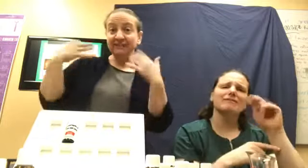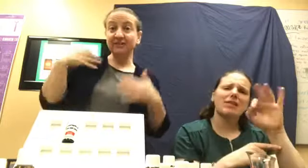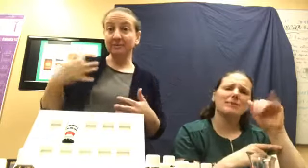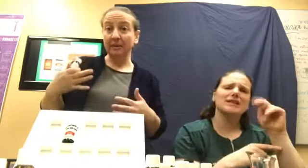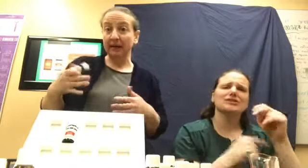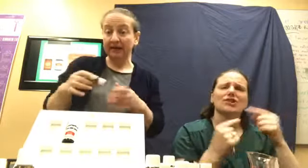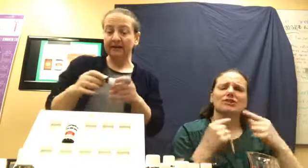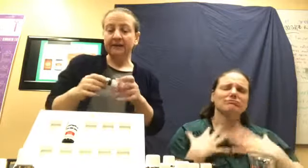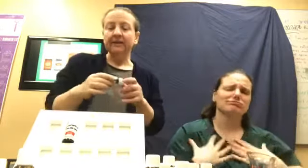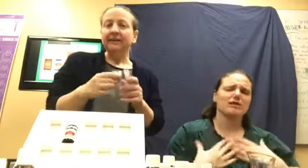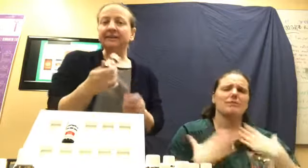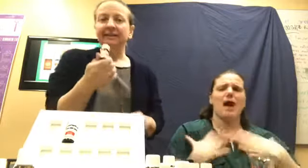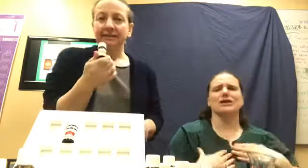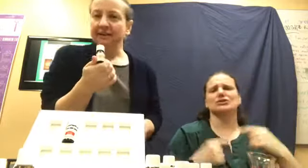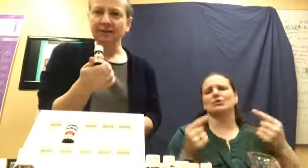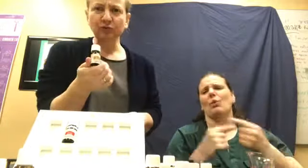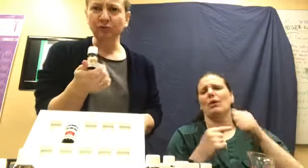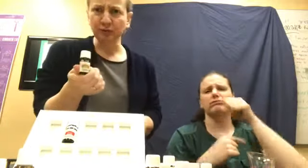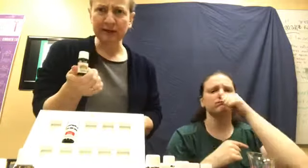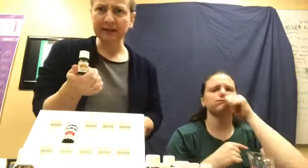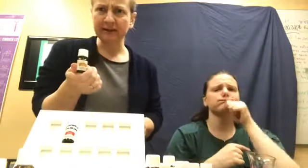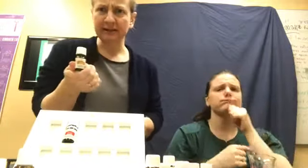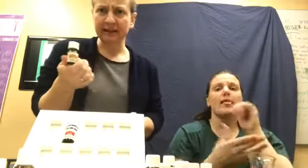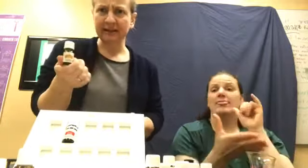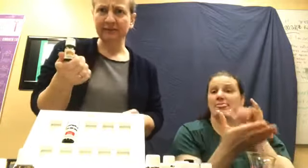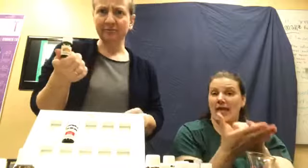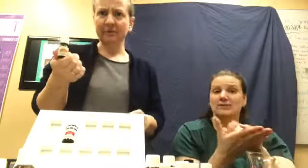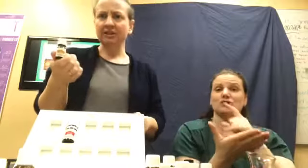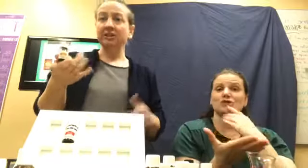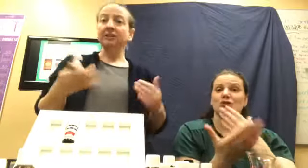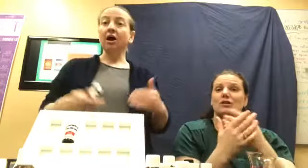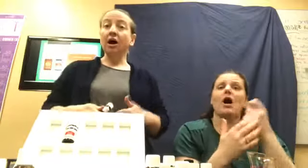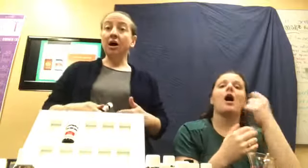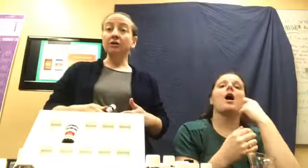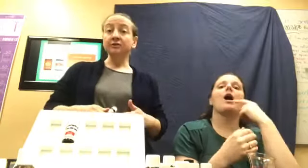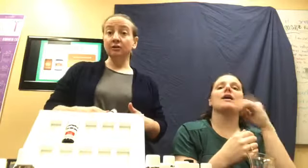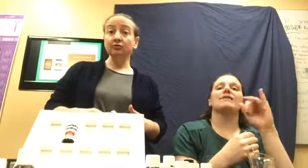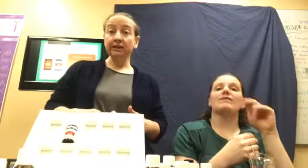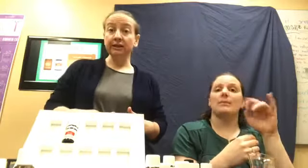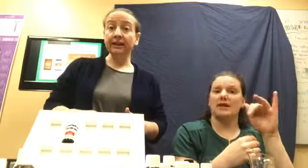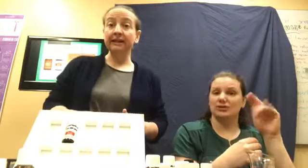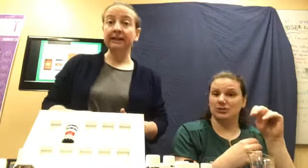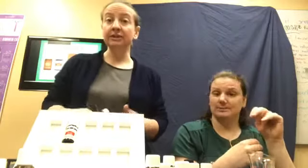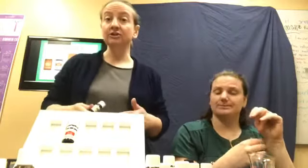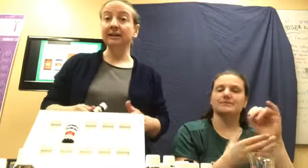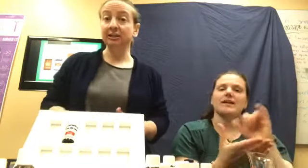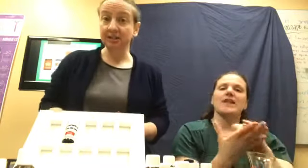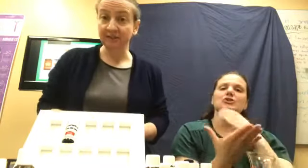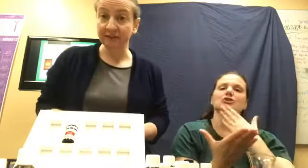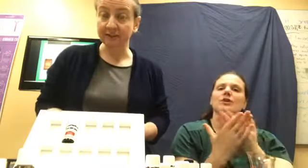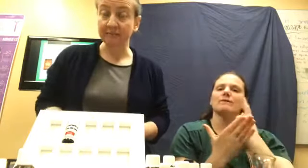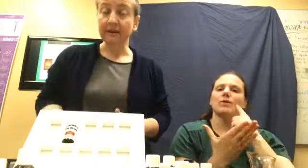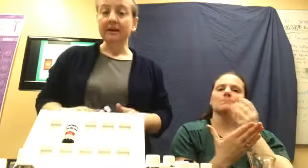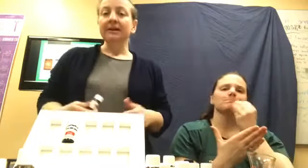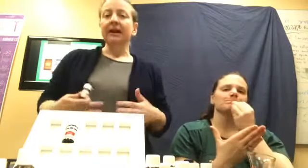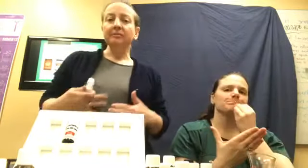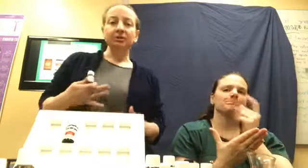I feel in my body. It's, it's really good to take inflammation. It's also really good in your digestive system. Helps you